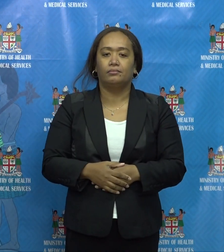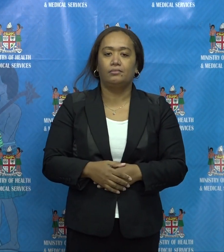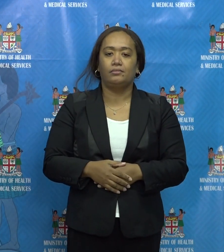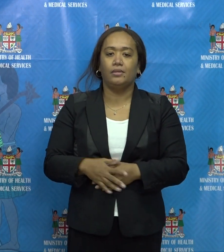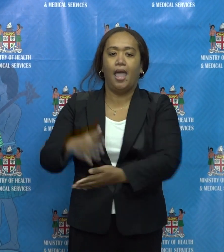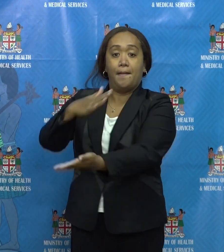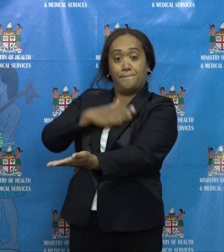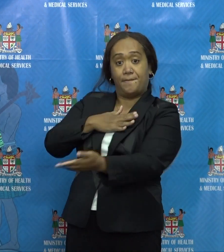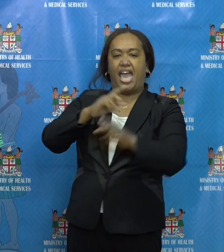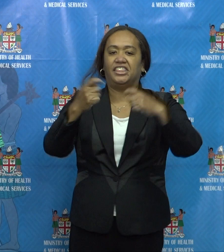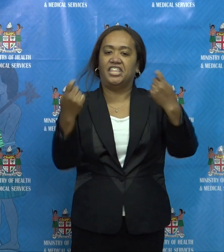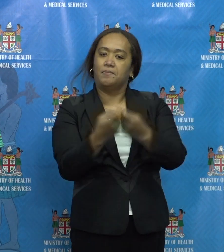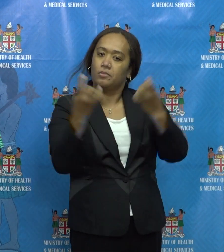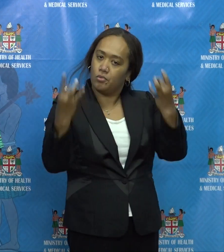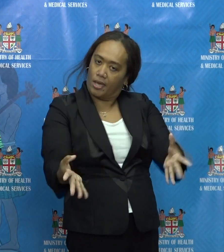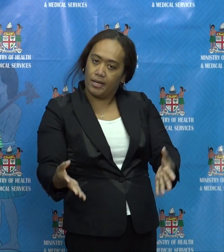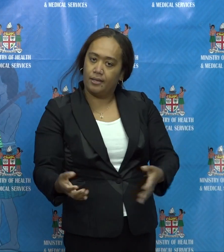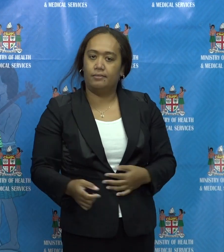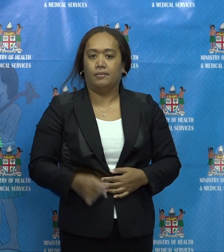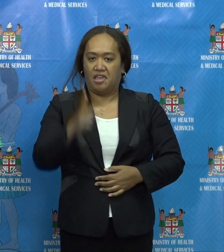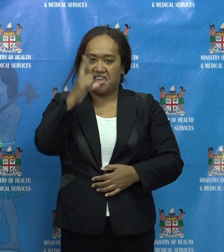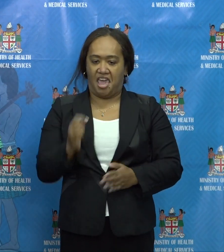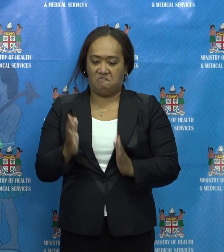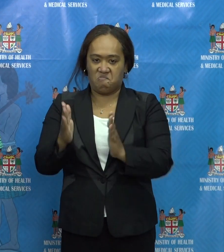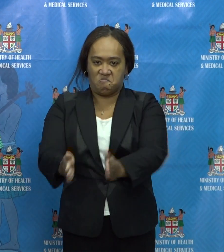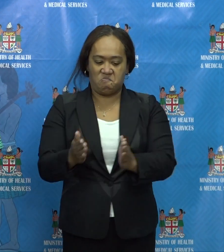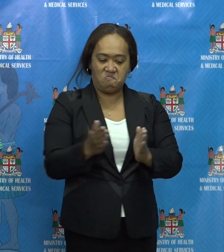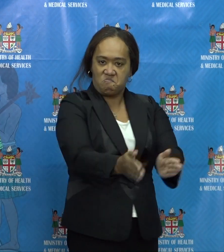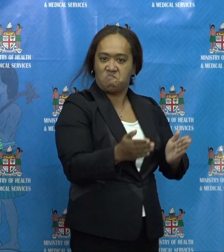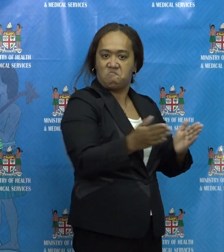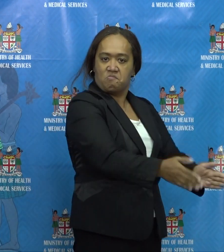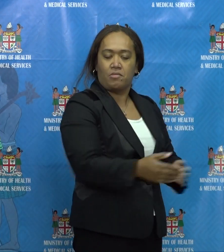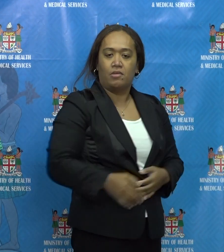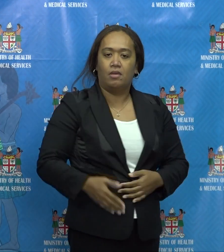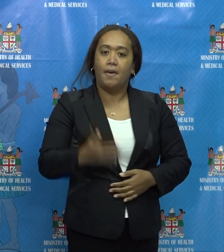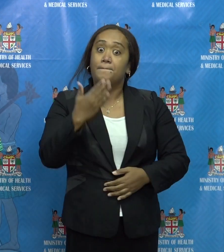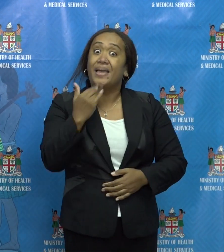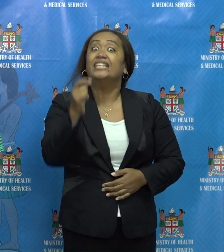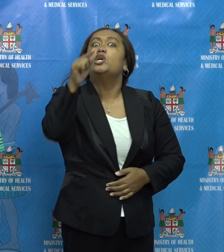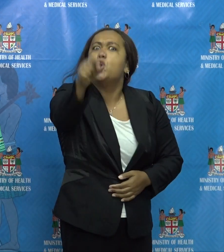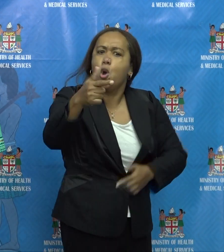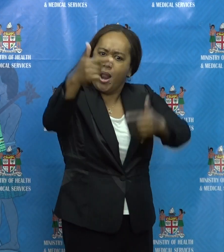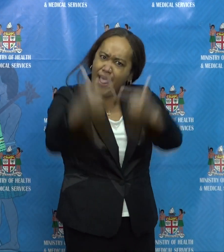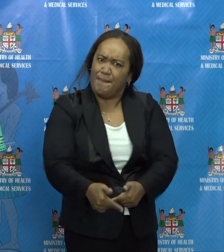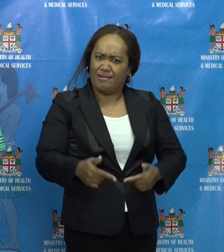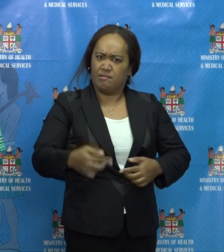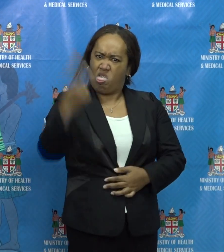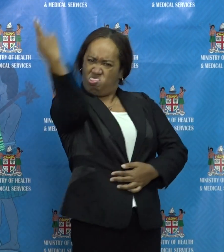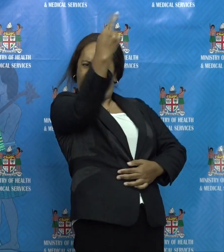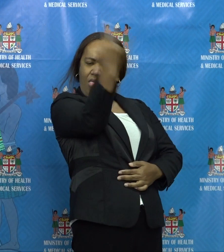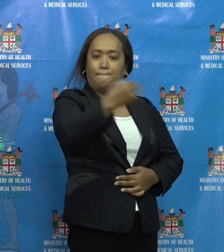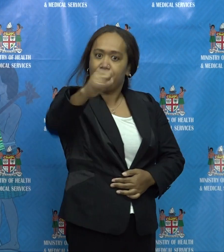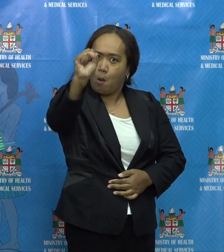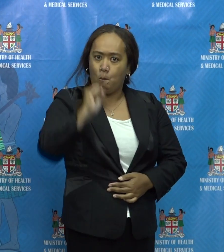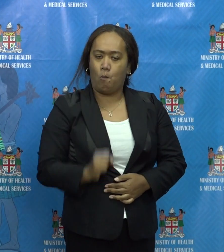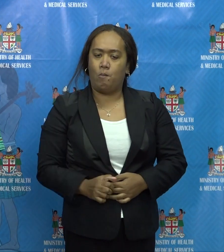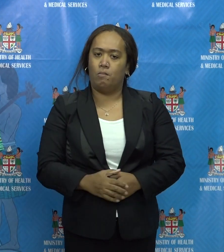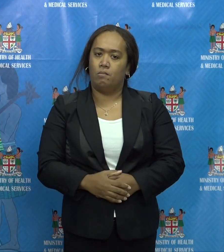for the long-haul campaign of containment. But you must limit your movement to help us succeed.